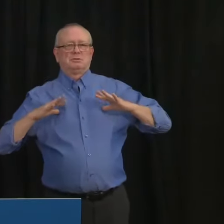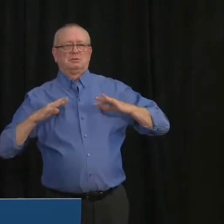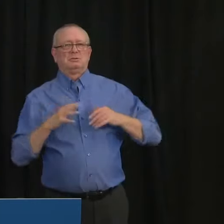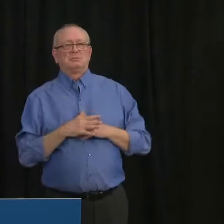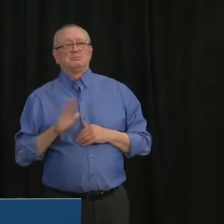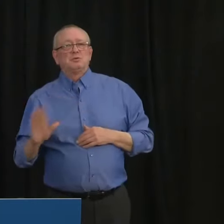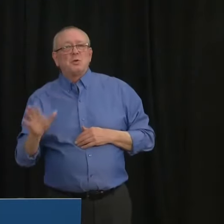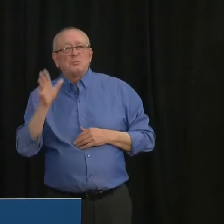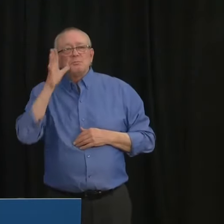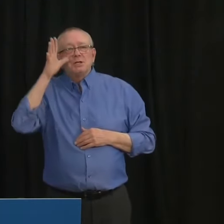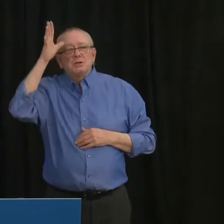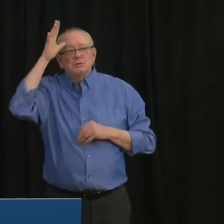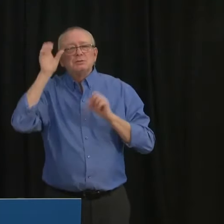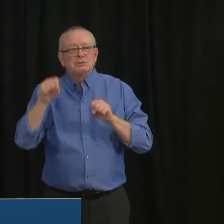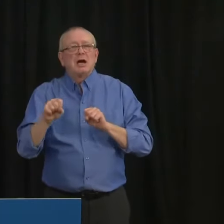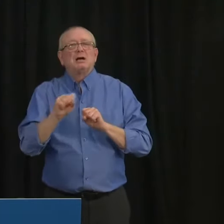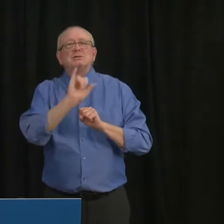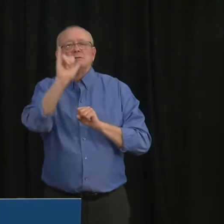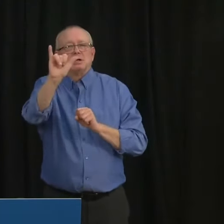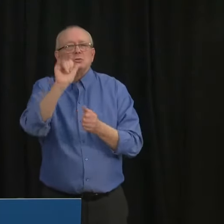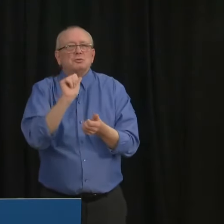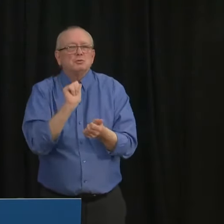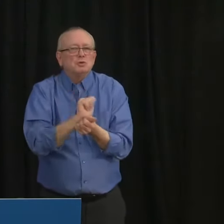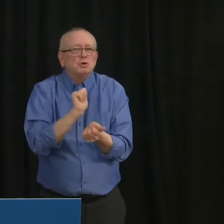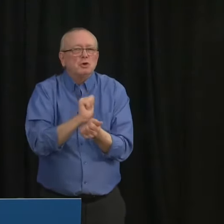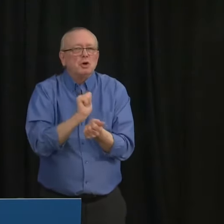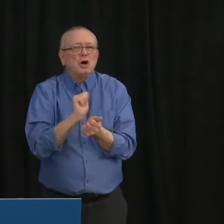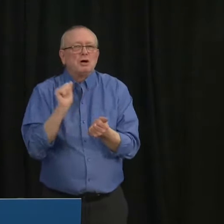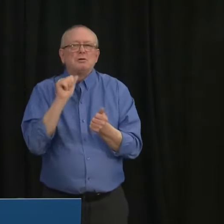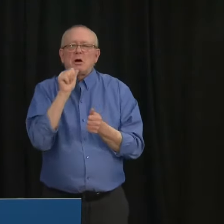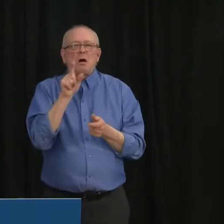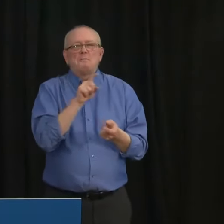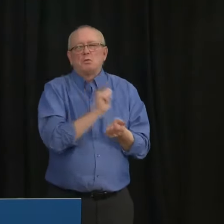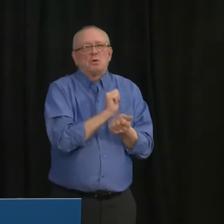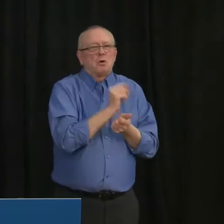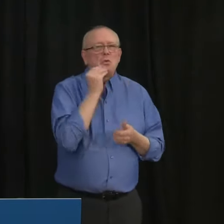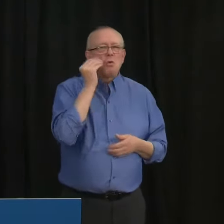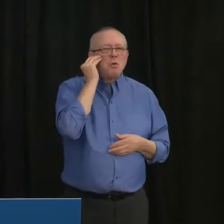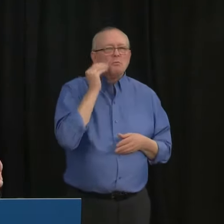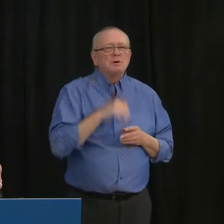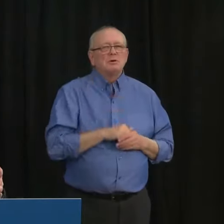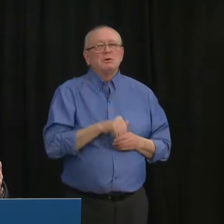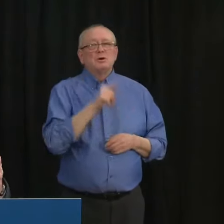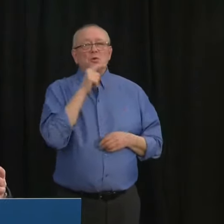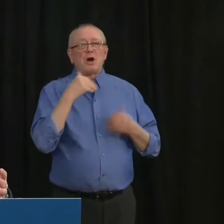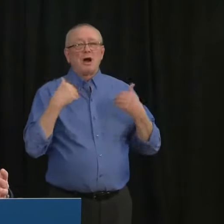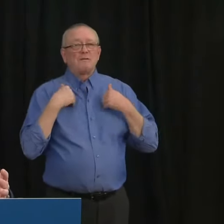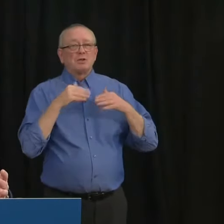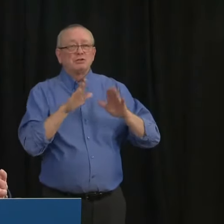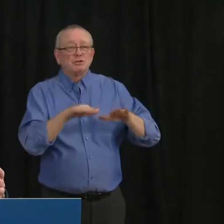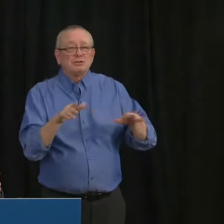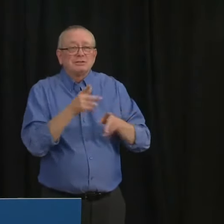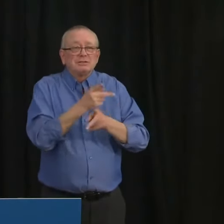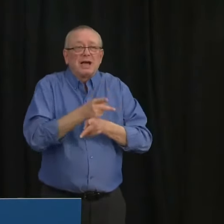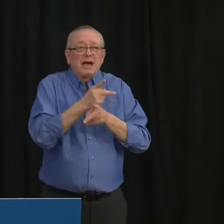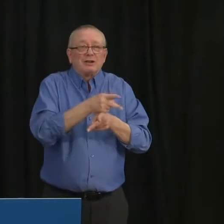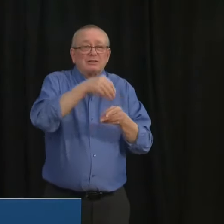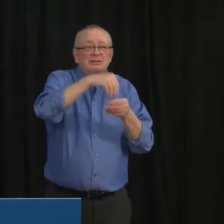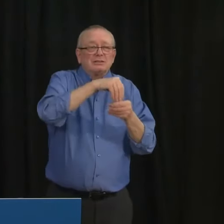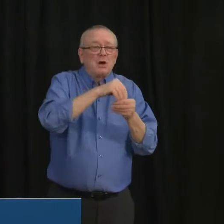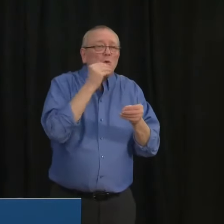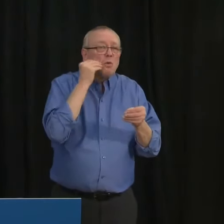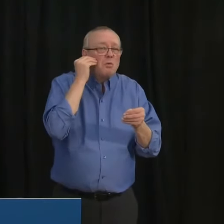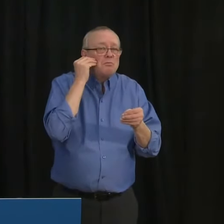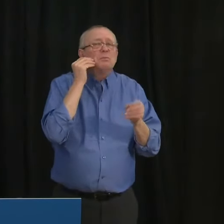as well child care centres for preschool children will be able to operate within our safe guidelines and they too have done a great job to prevent